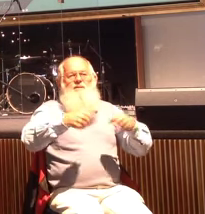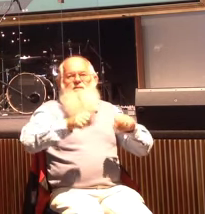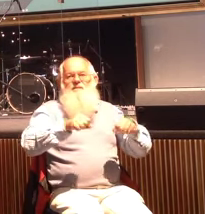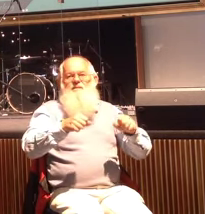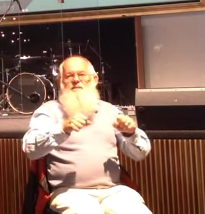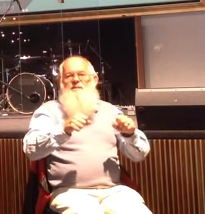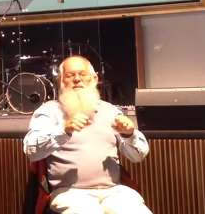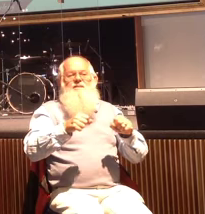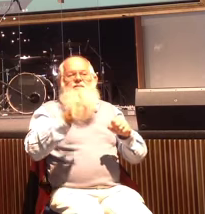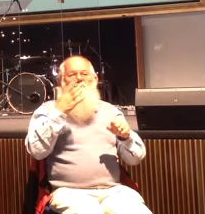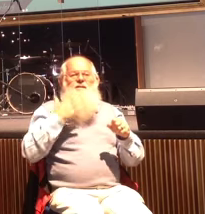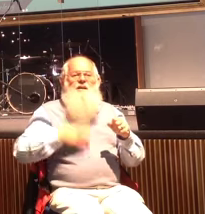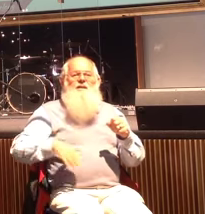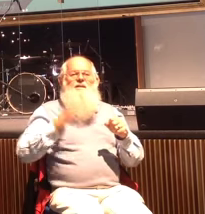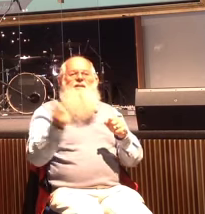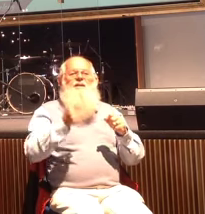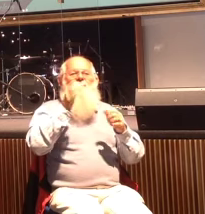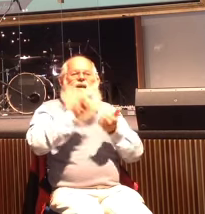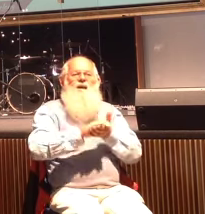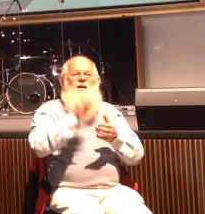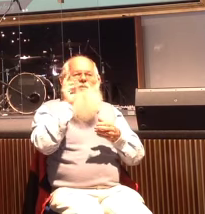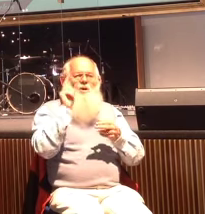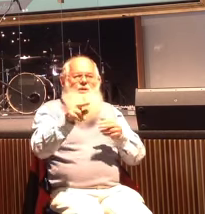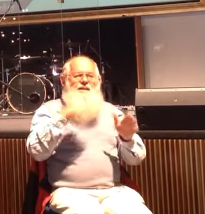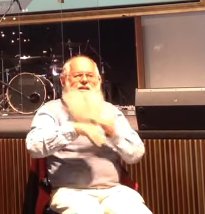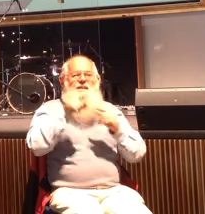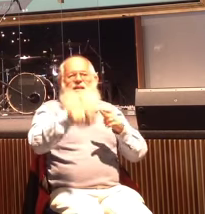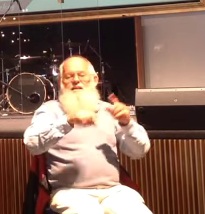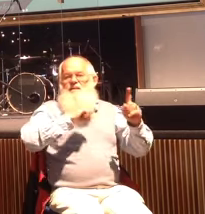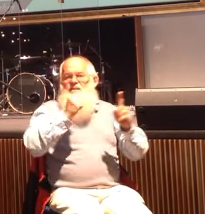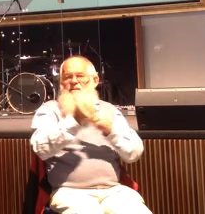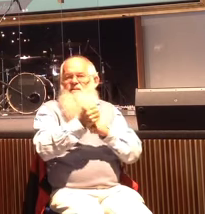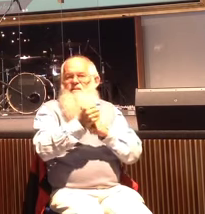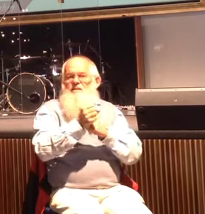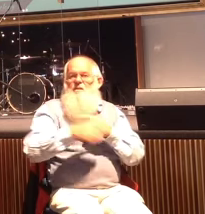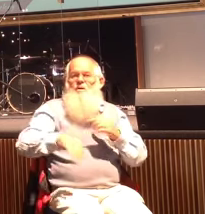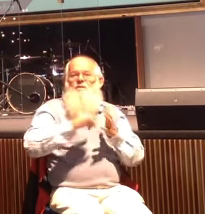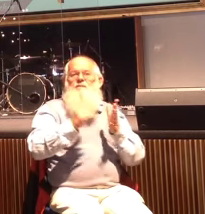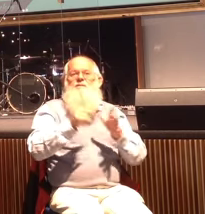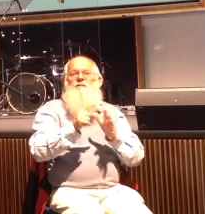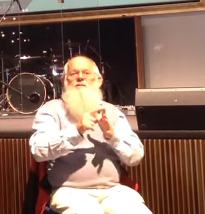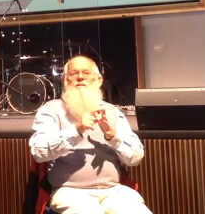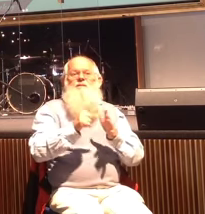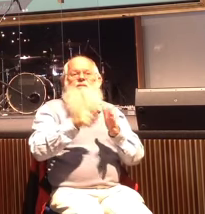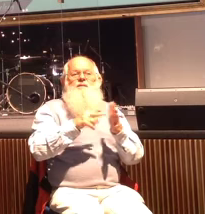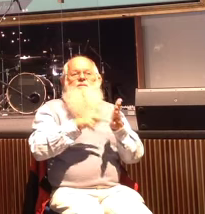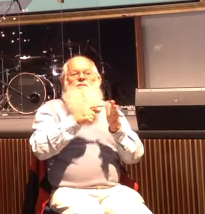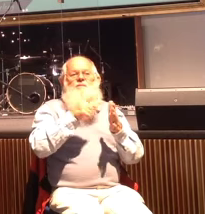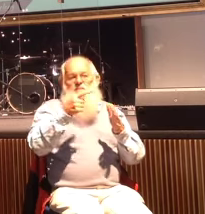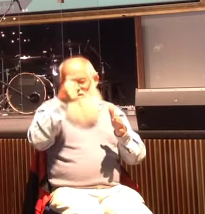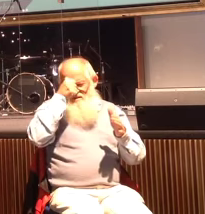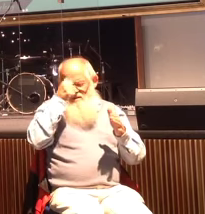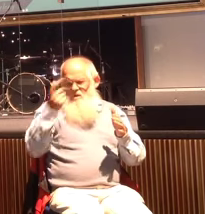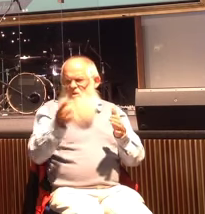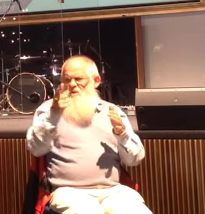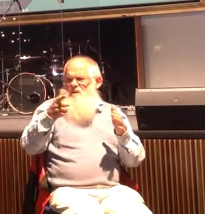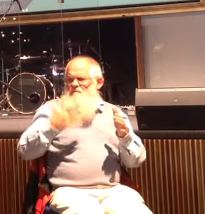guy. But because he had helped her in that situation, and all of a sudden, Eva wanted to know who he was. Who was this man that had helped me?